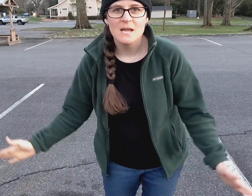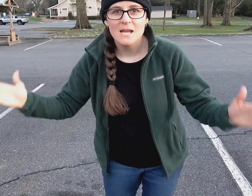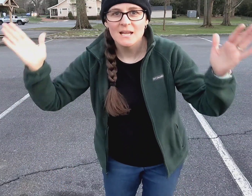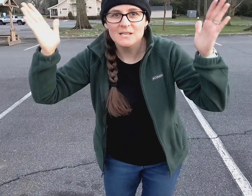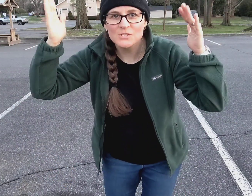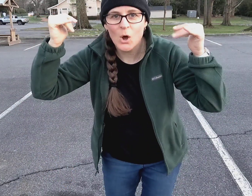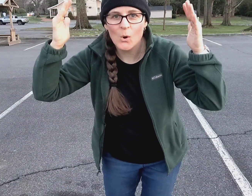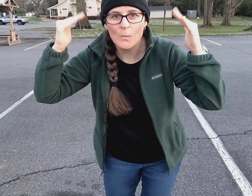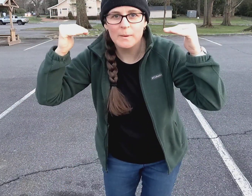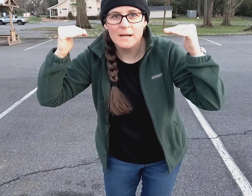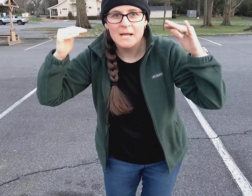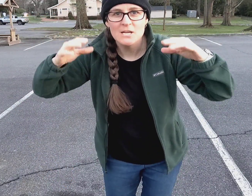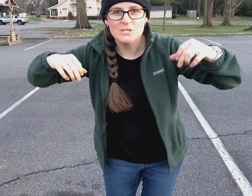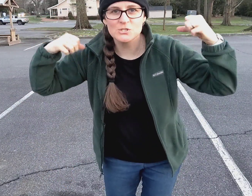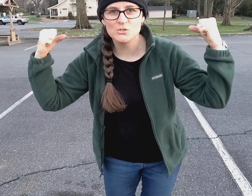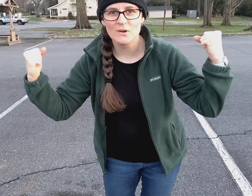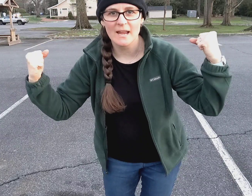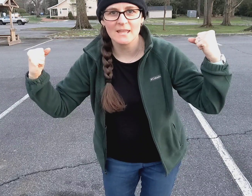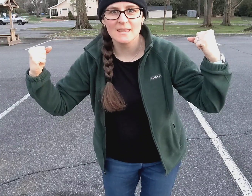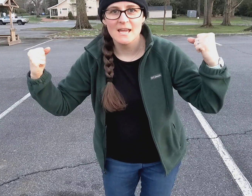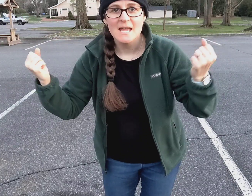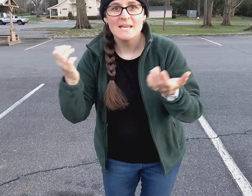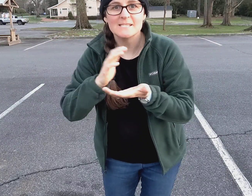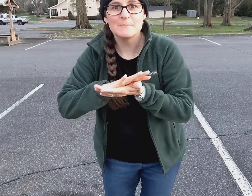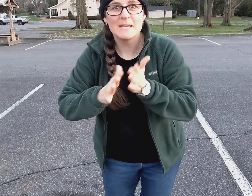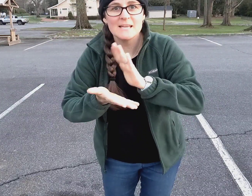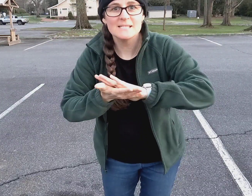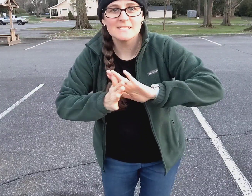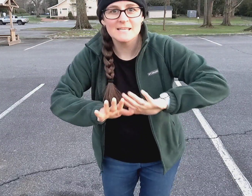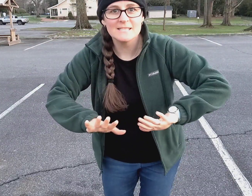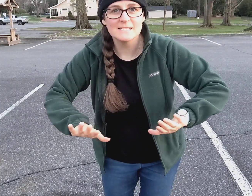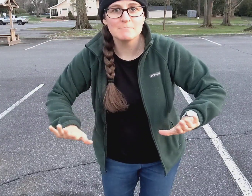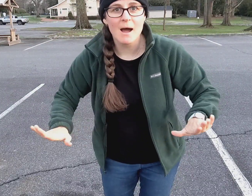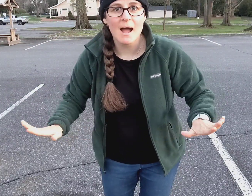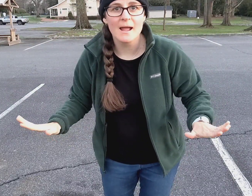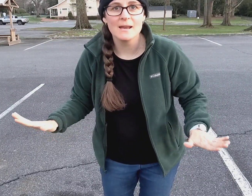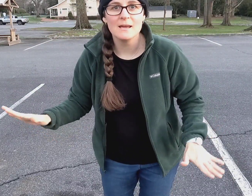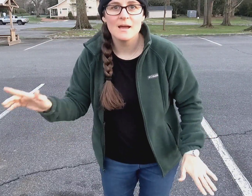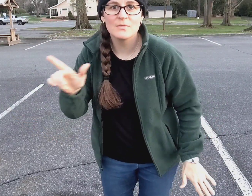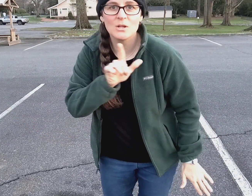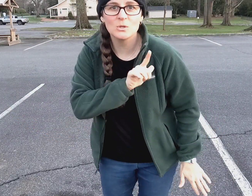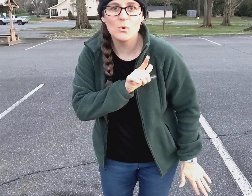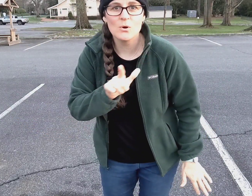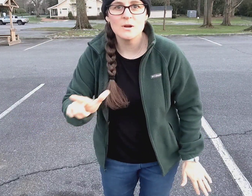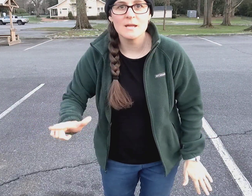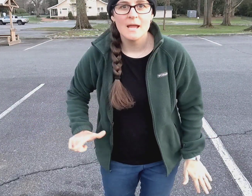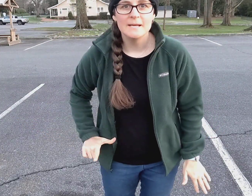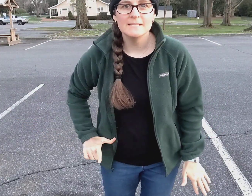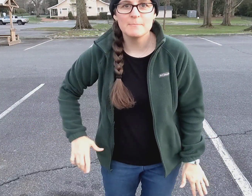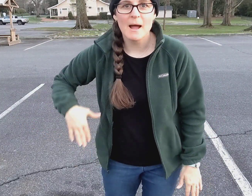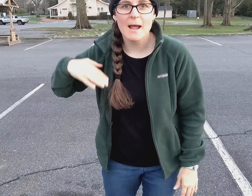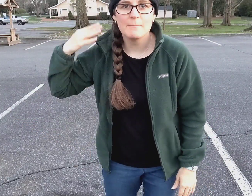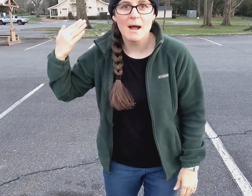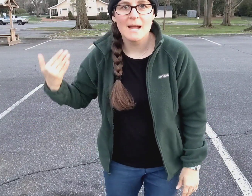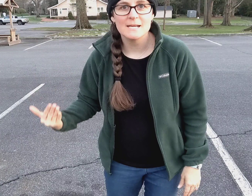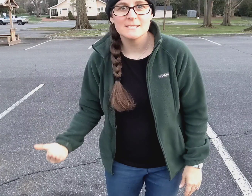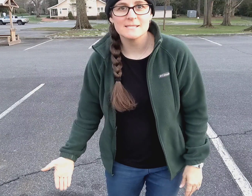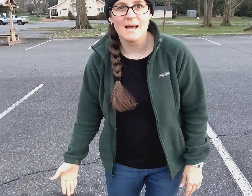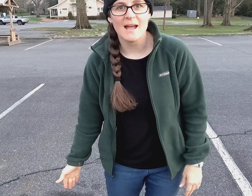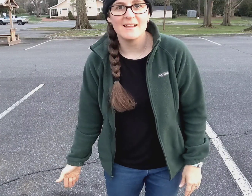His hope, his strength, his peace is mine. The Lord is by my side.